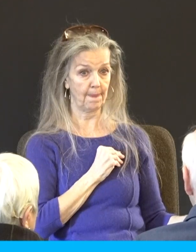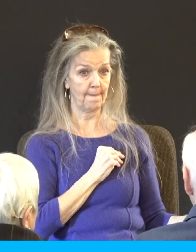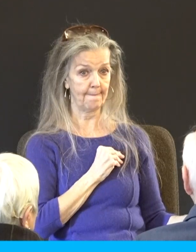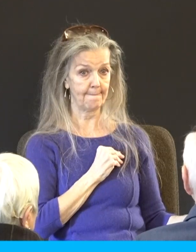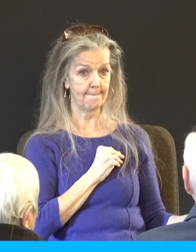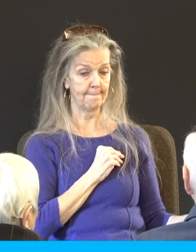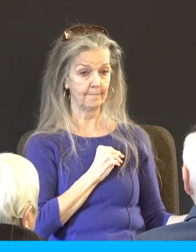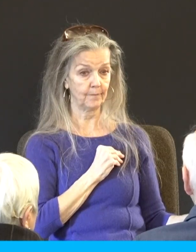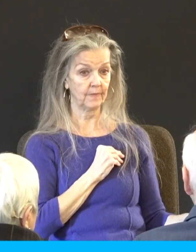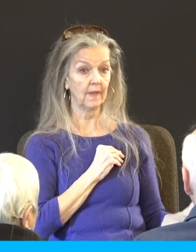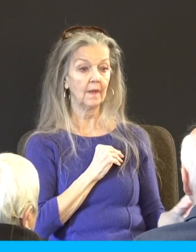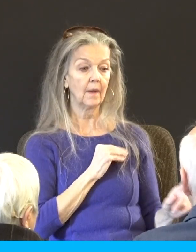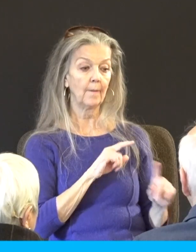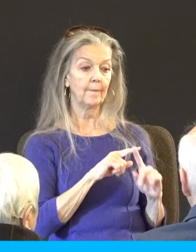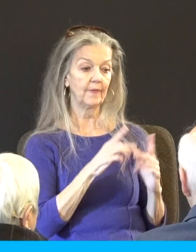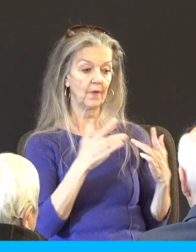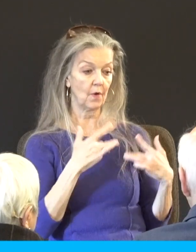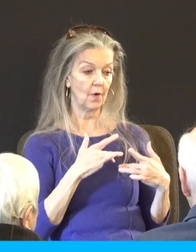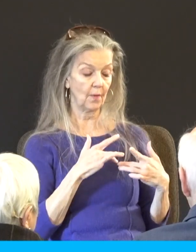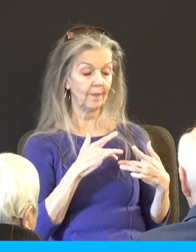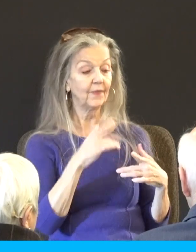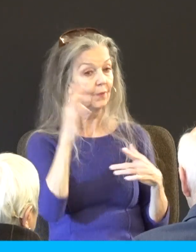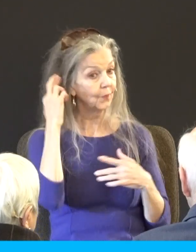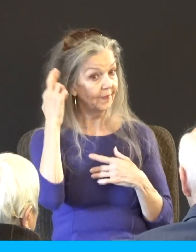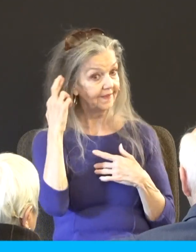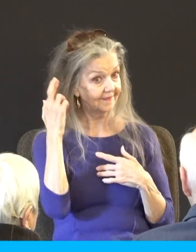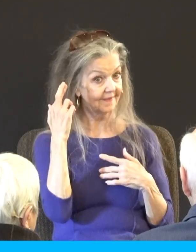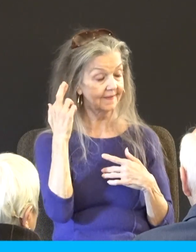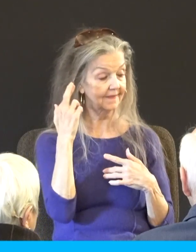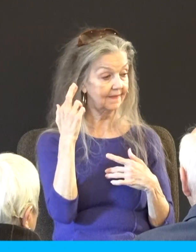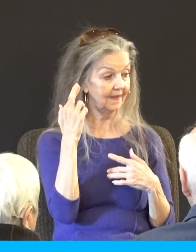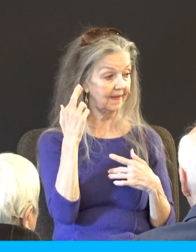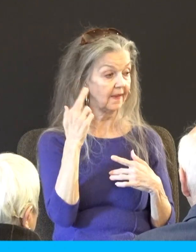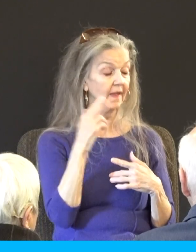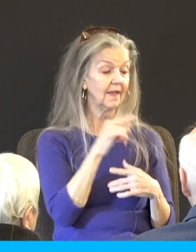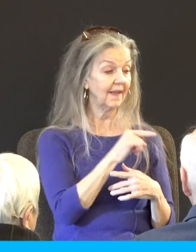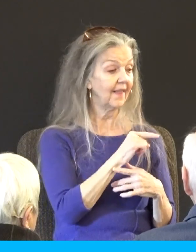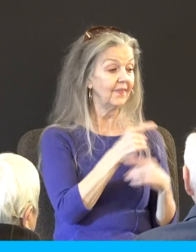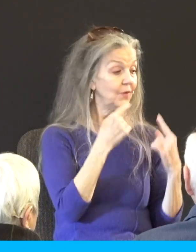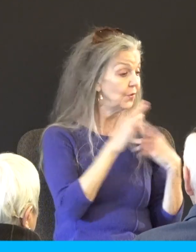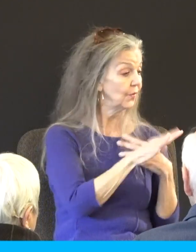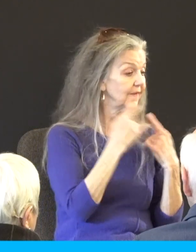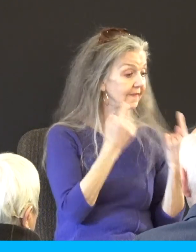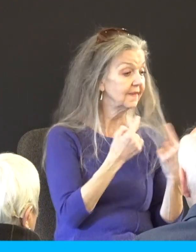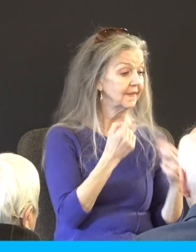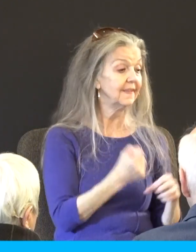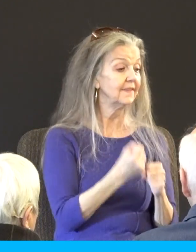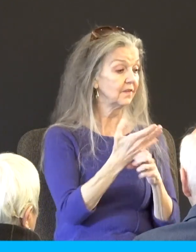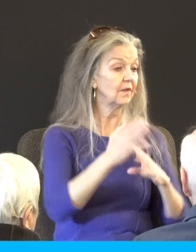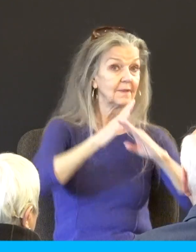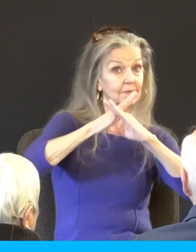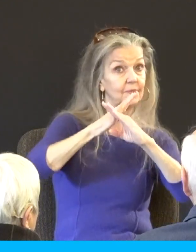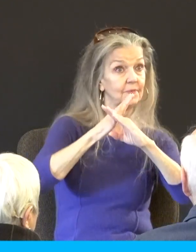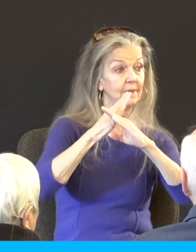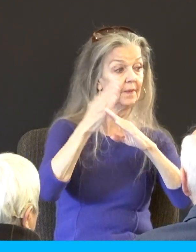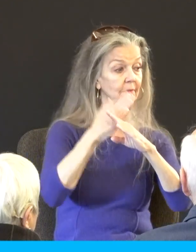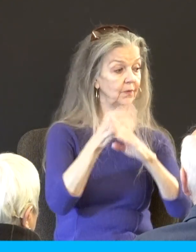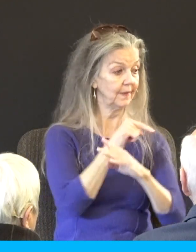but the heart behind it is this has got to be getting in your way of your walk with God and the desire he has to work in your